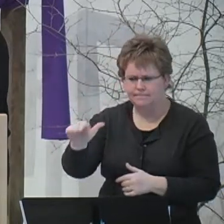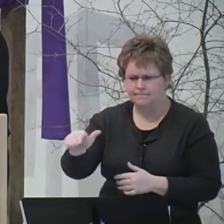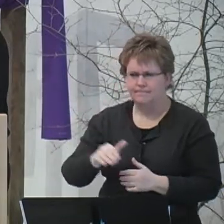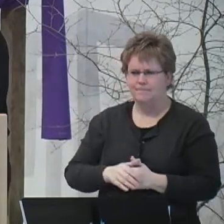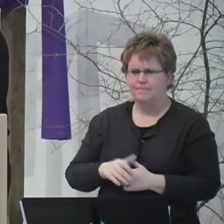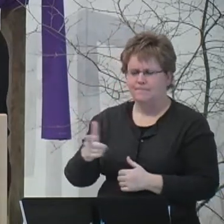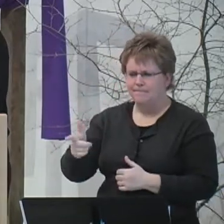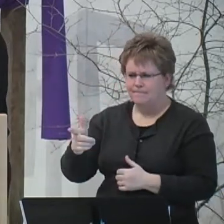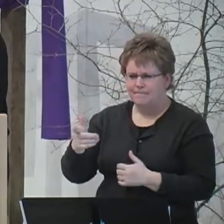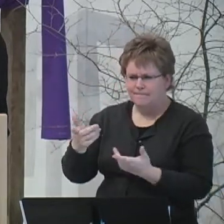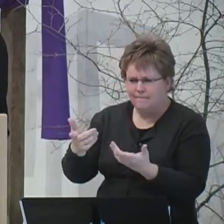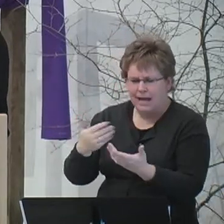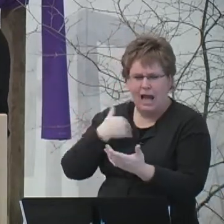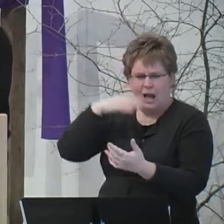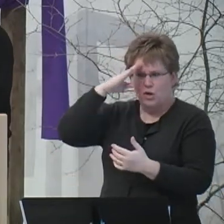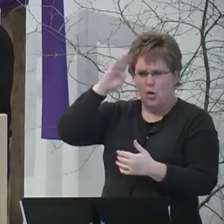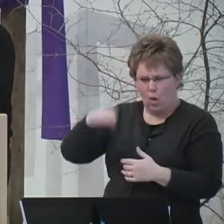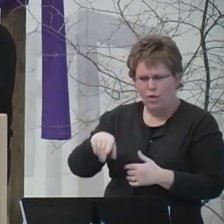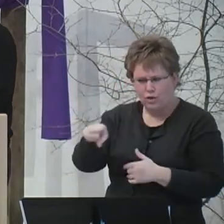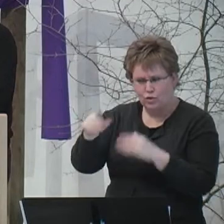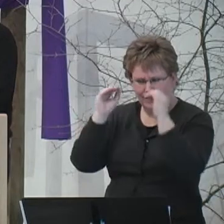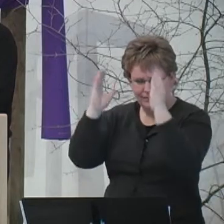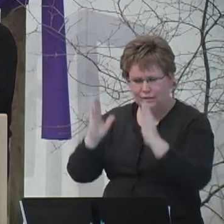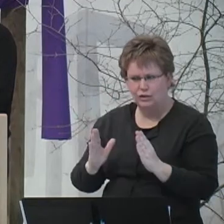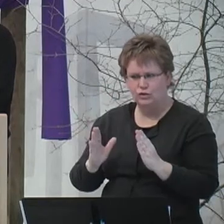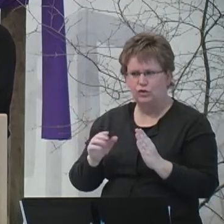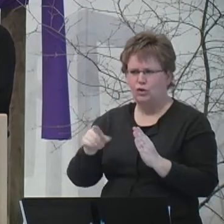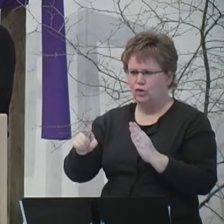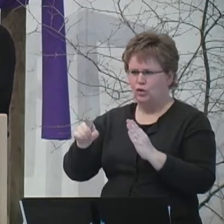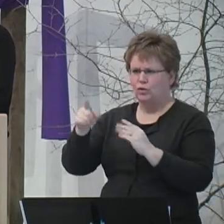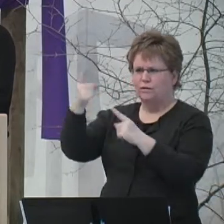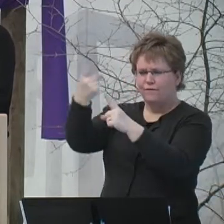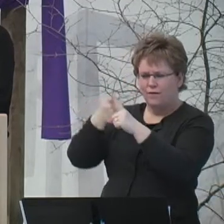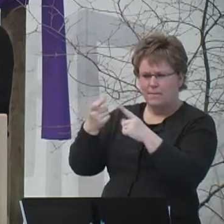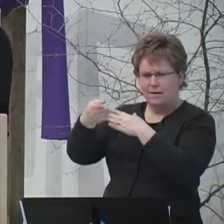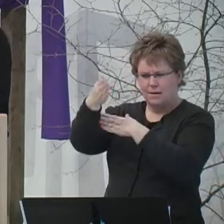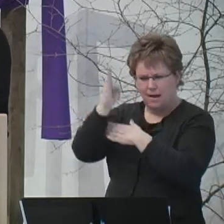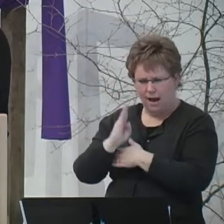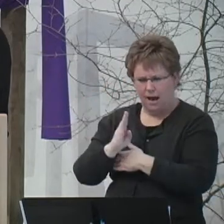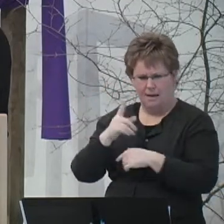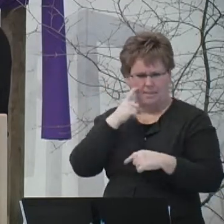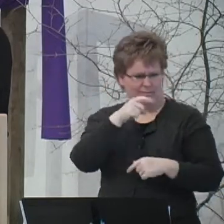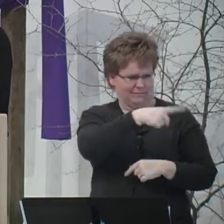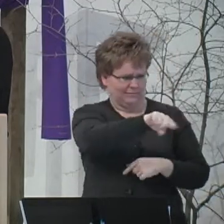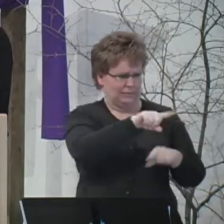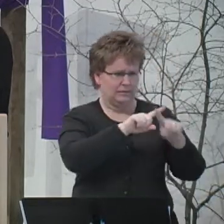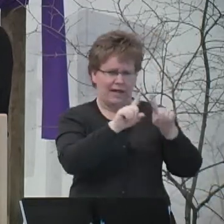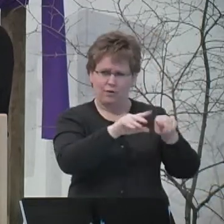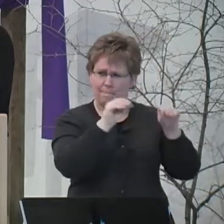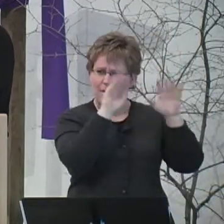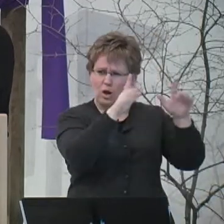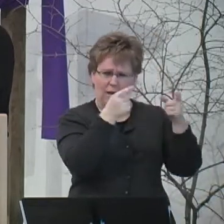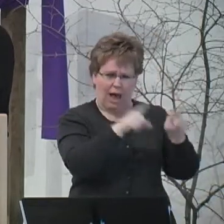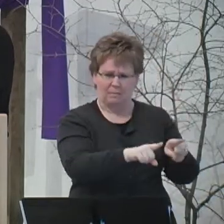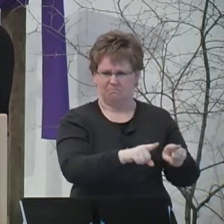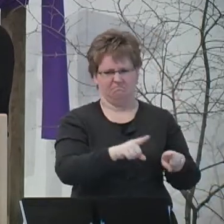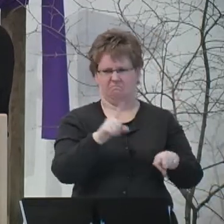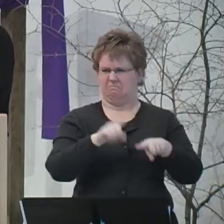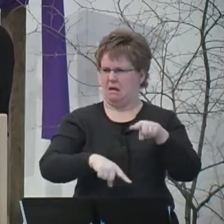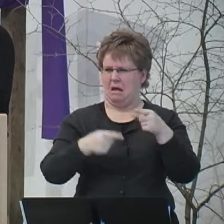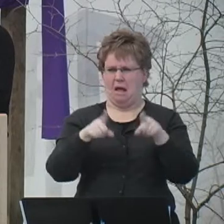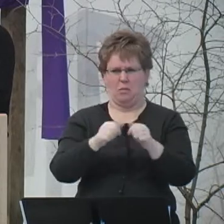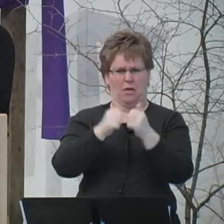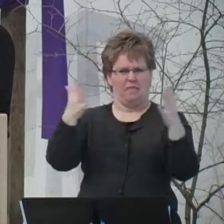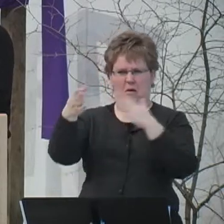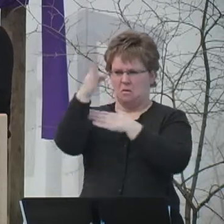Rabbi, we know that you are a teacher who has come from God, for no one can do these signs that you do apart from the presence of